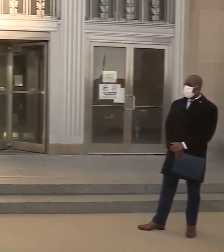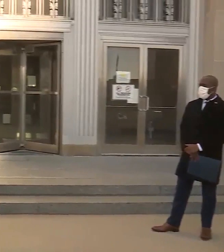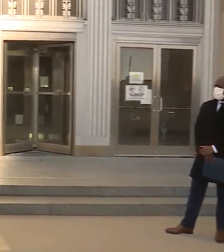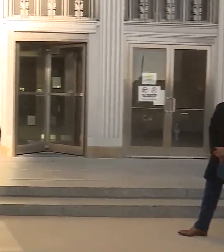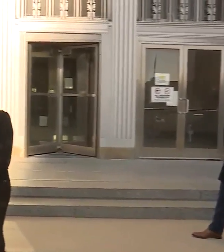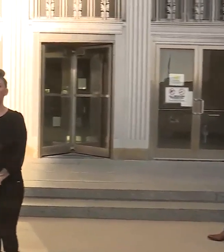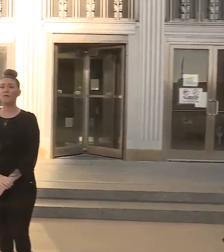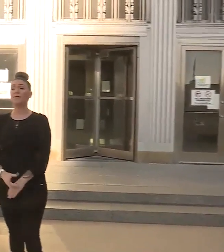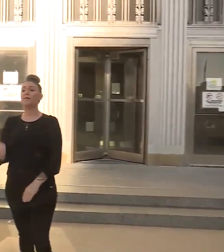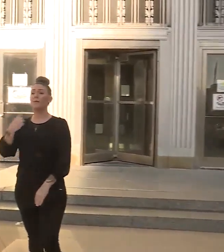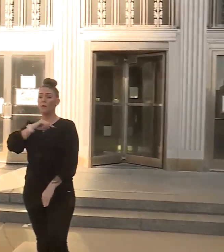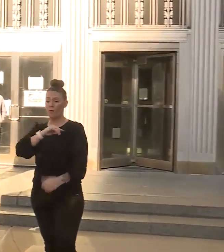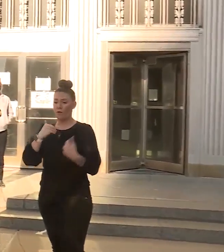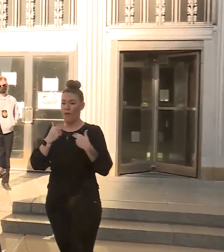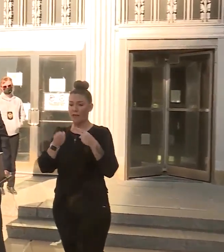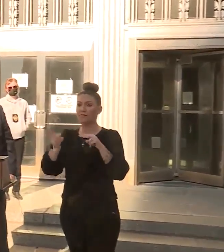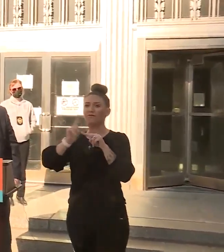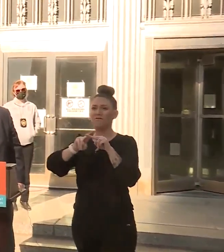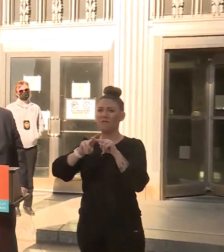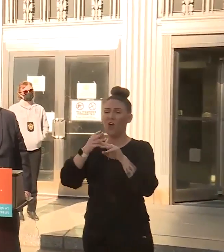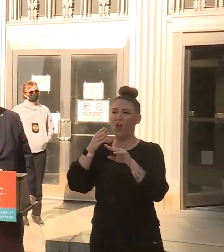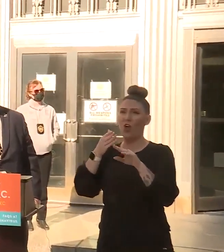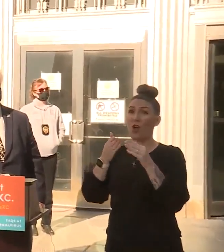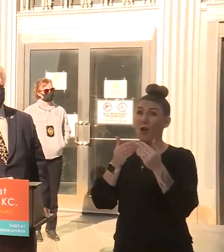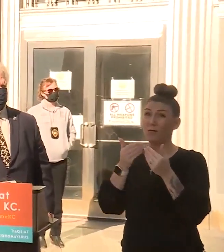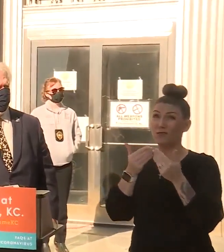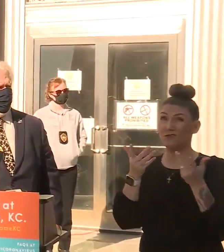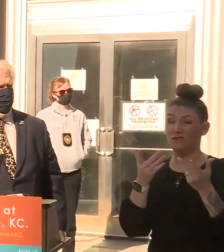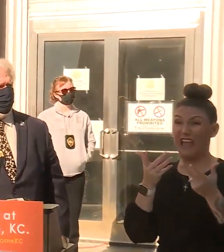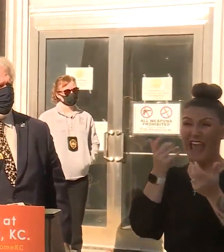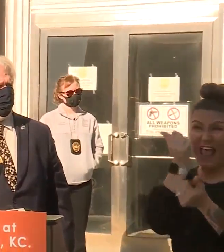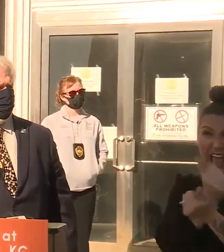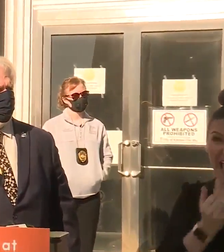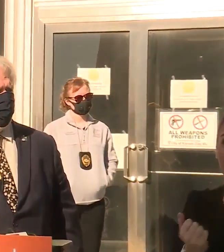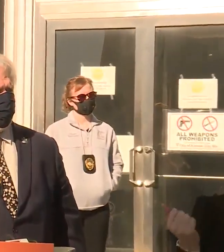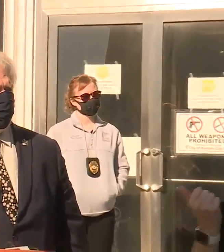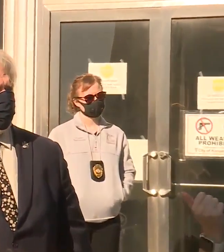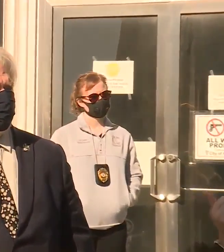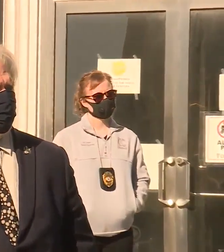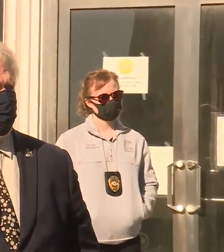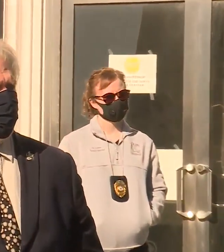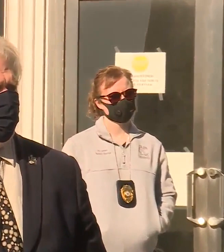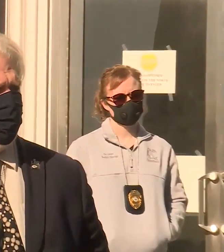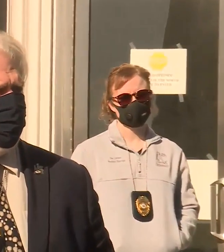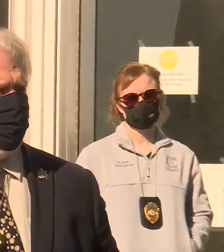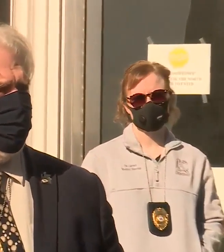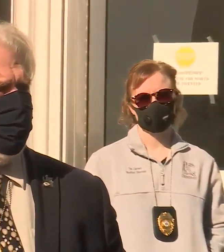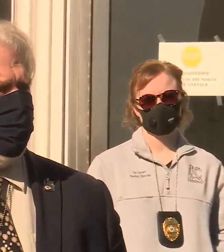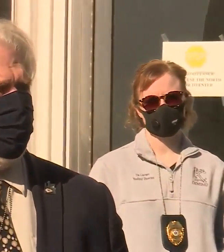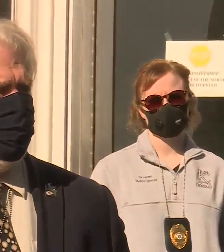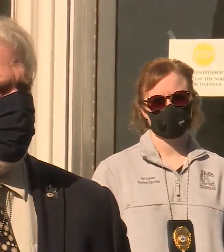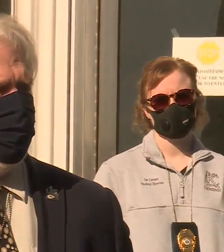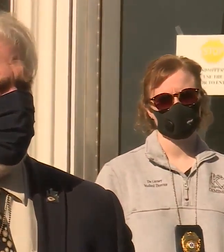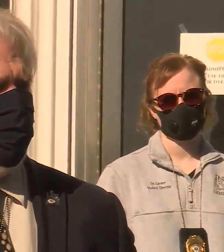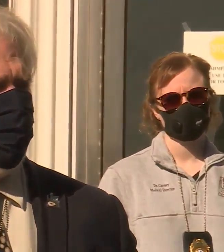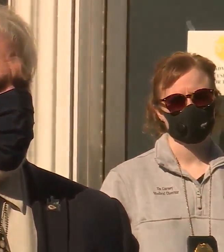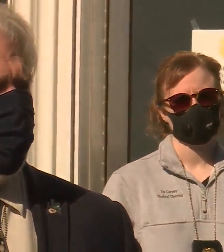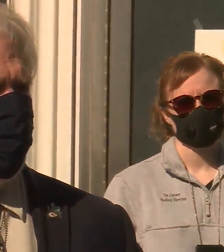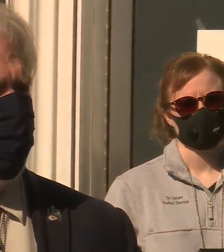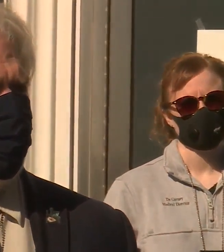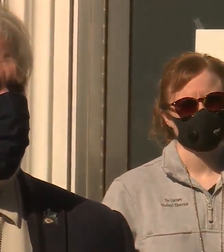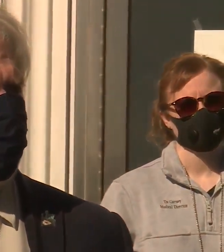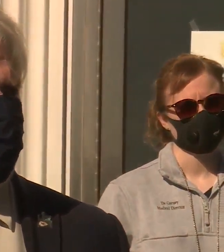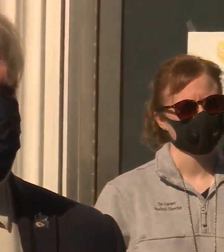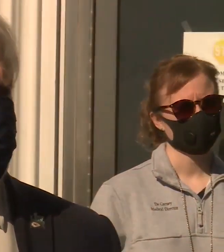We've had increases after almost every holiday from back at Memorial